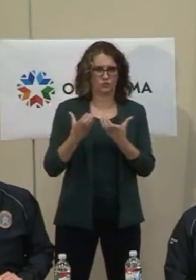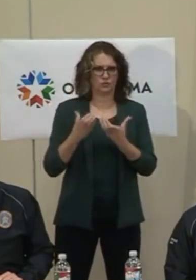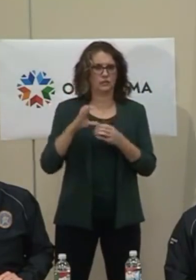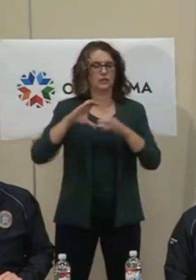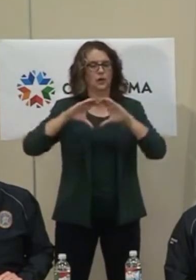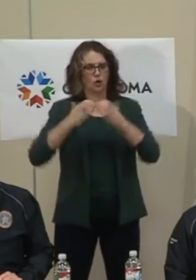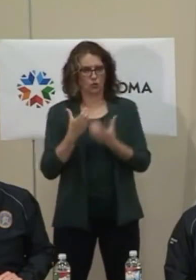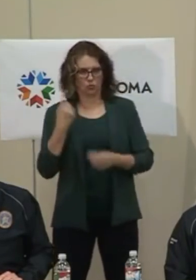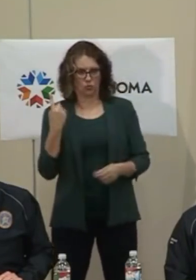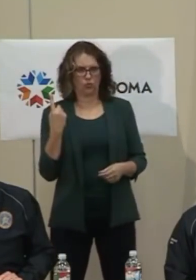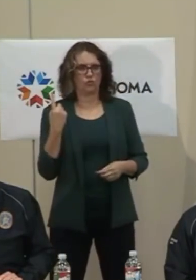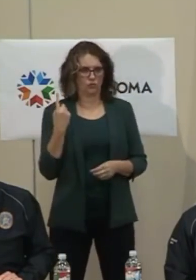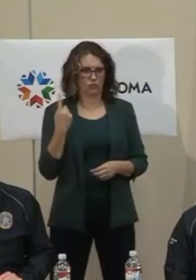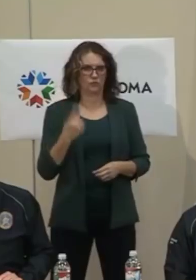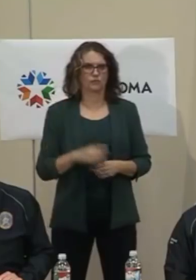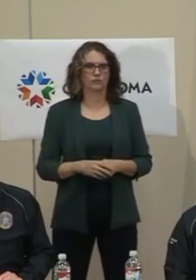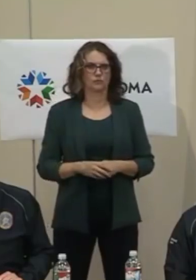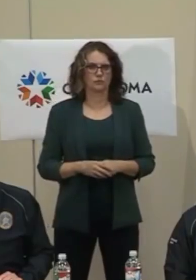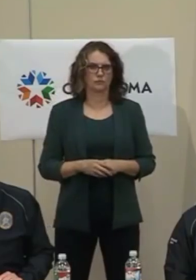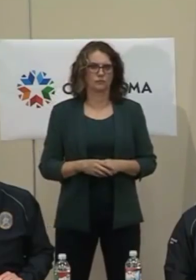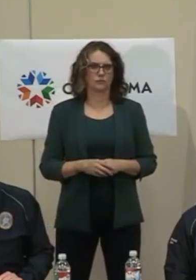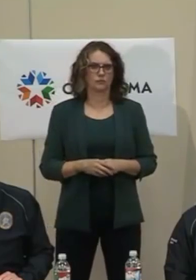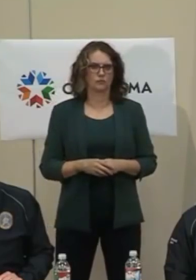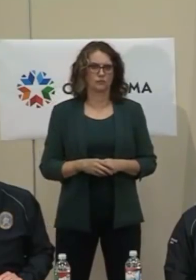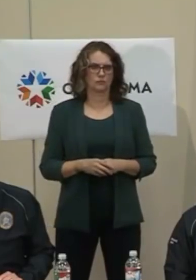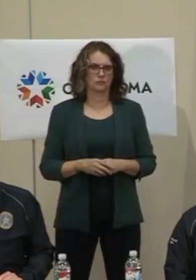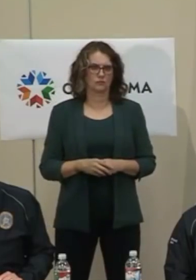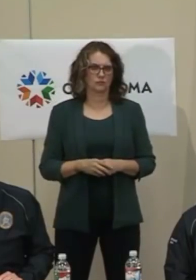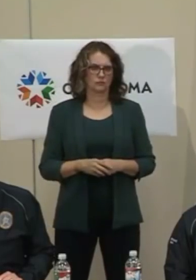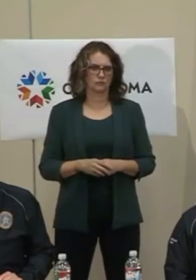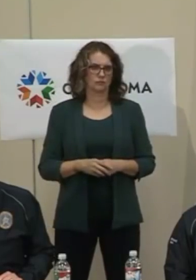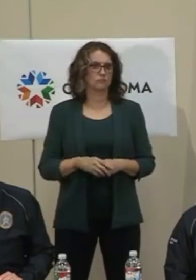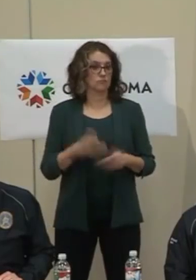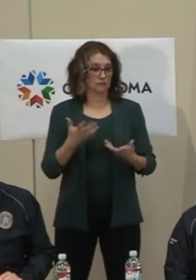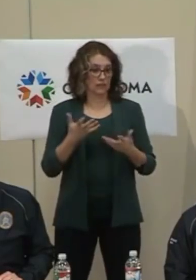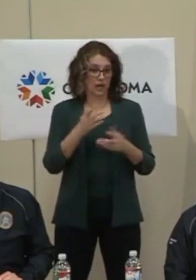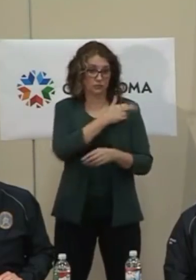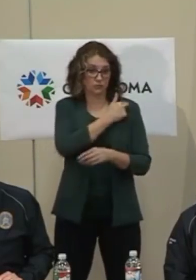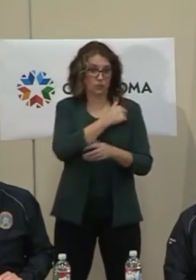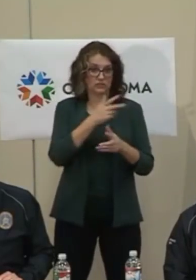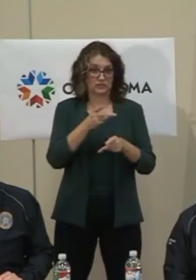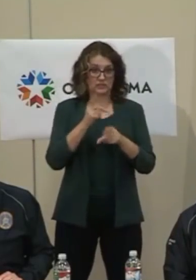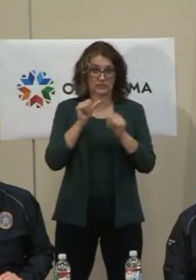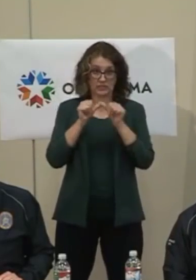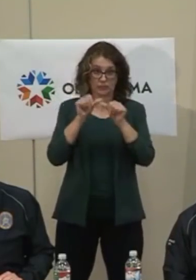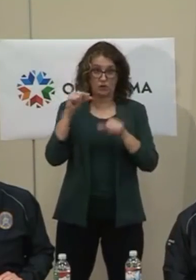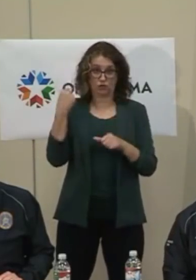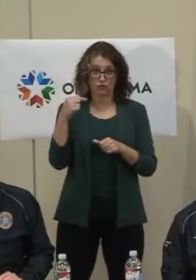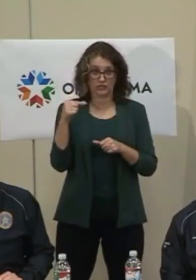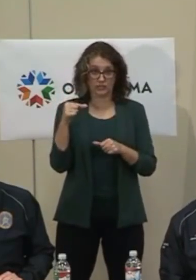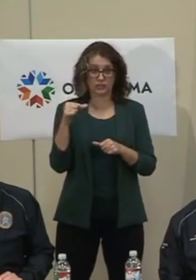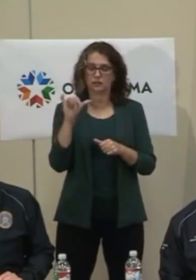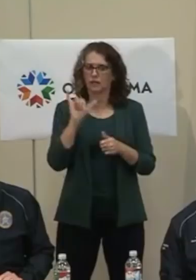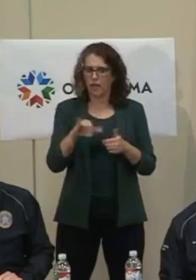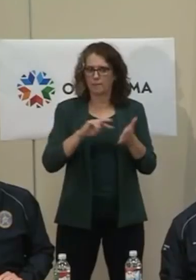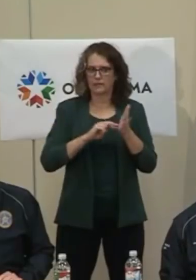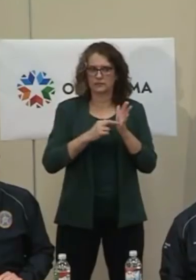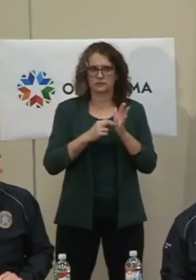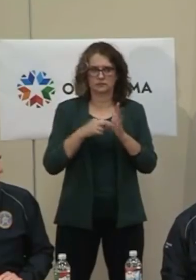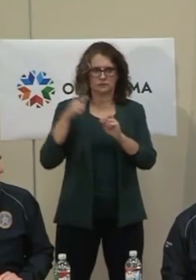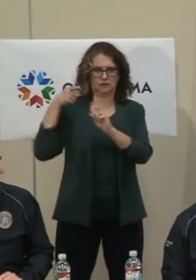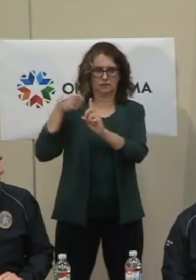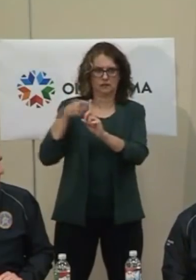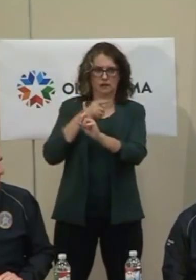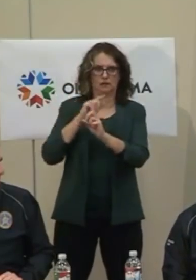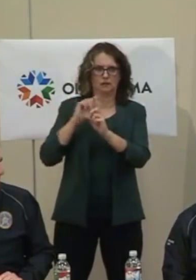hospitals, we want to keep on green, which means if a hospital that is a tier one falls into the